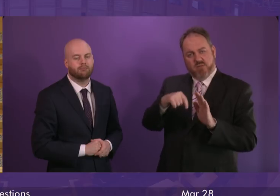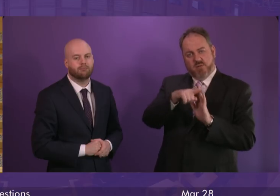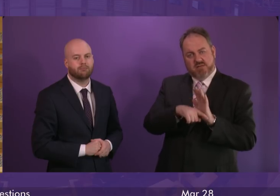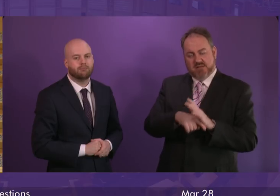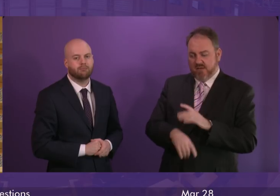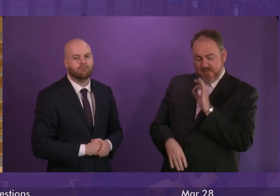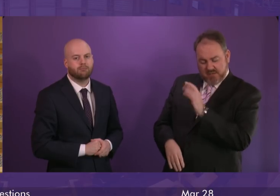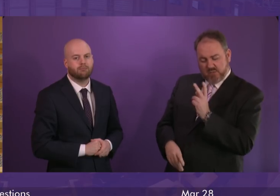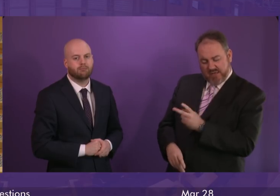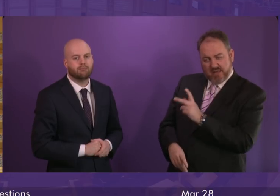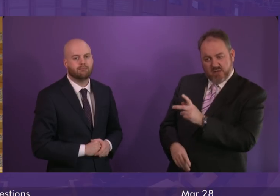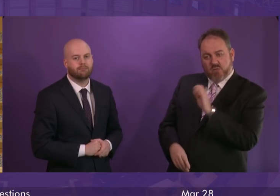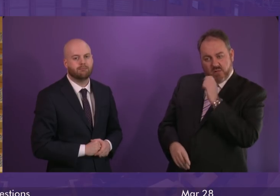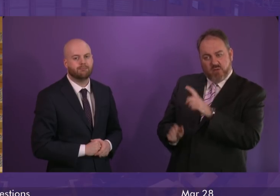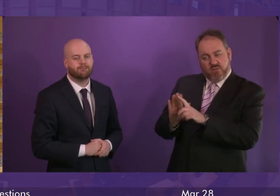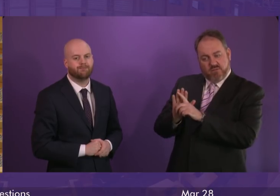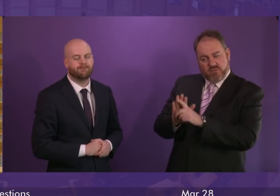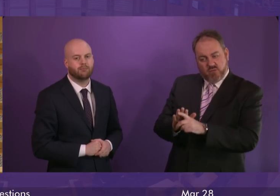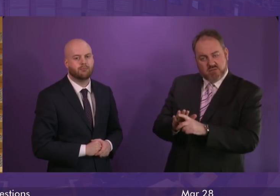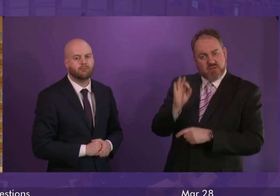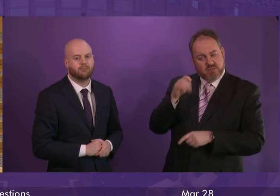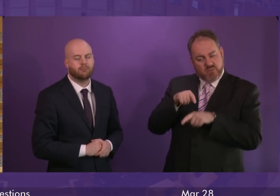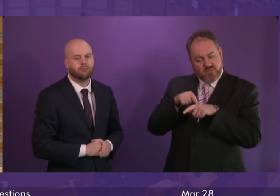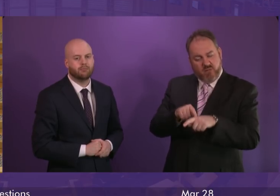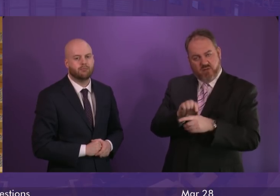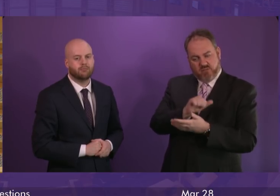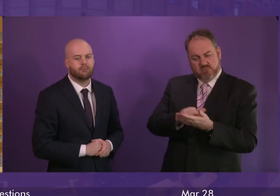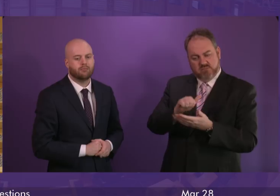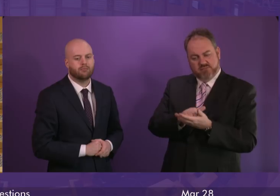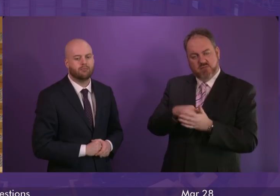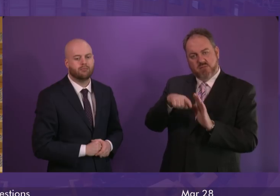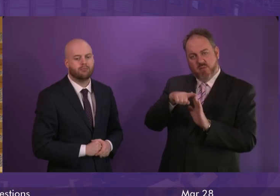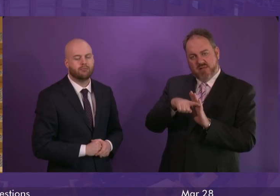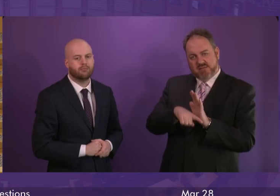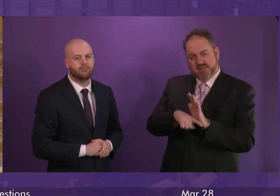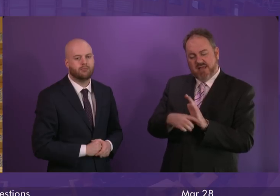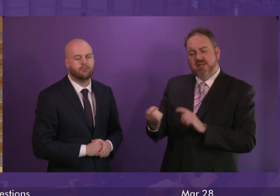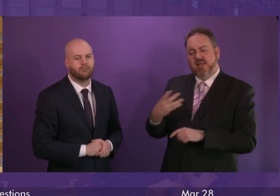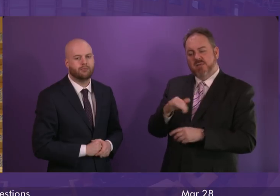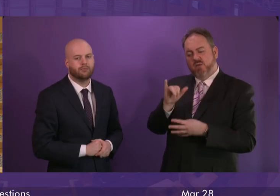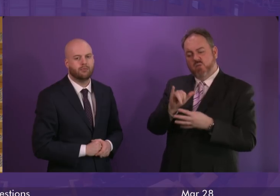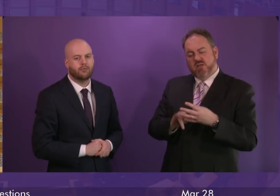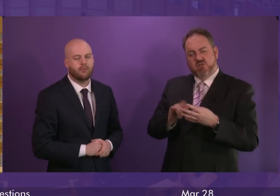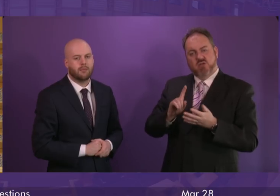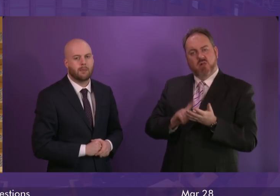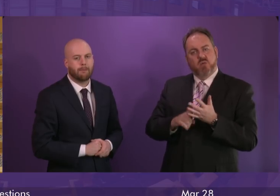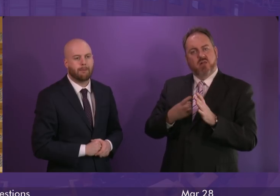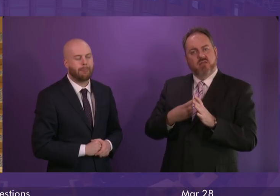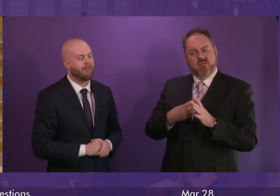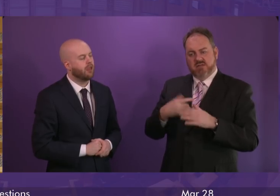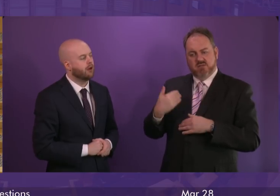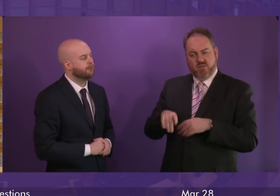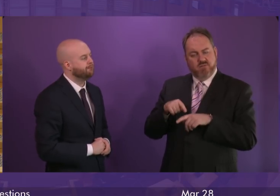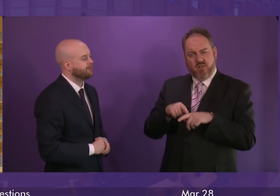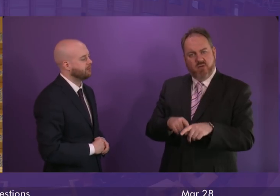commit to mandating that councils follow the policy? And in the meantime, can the First Minister name which local authorities do not follow the policy? And will she